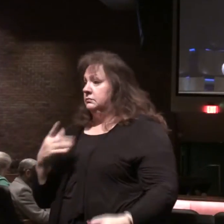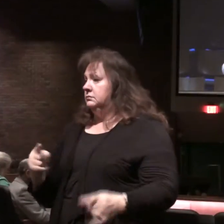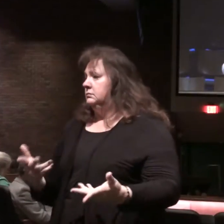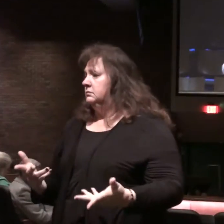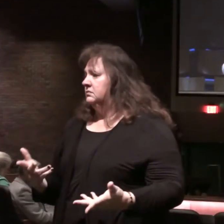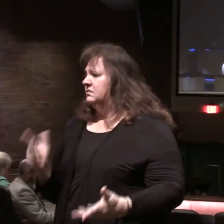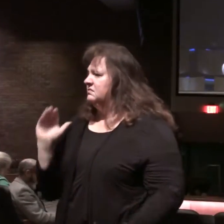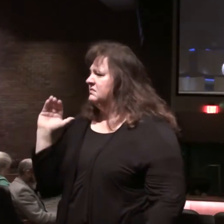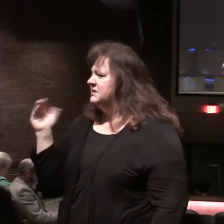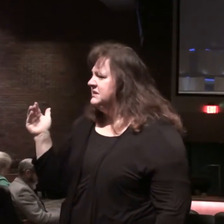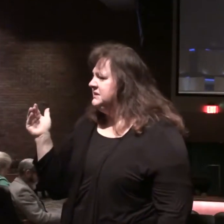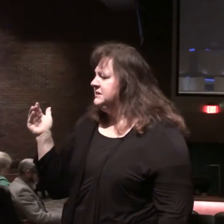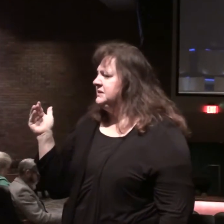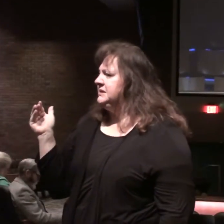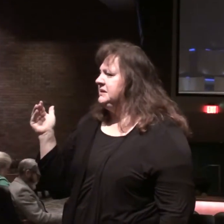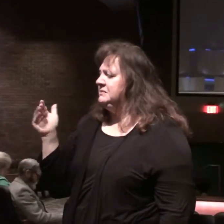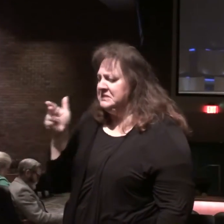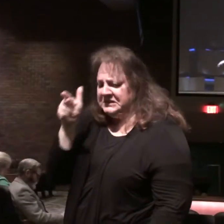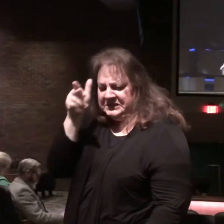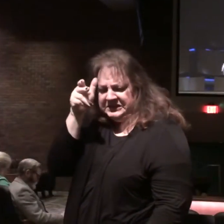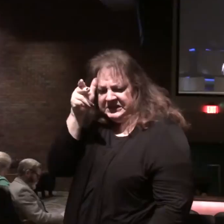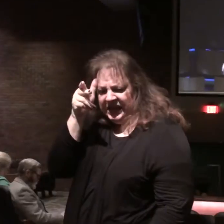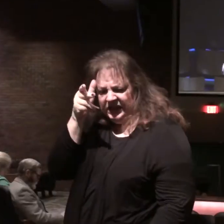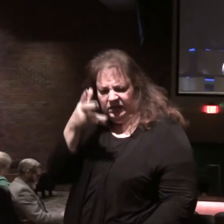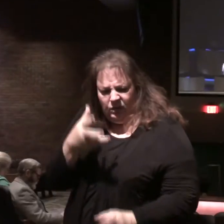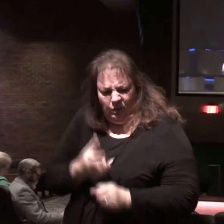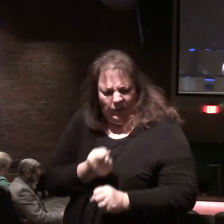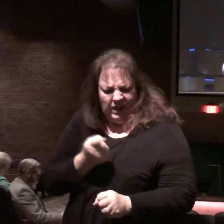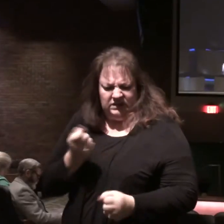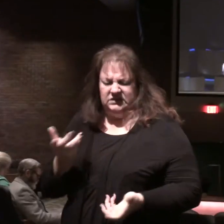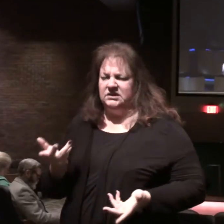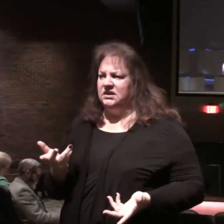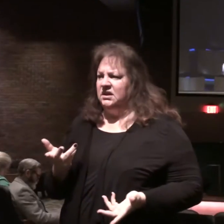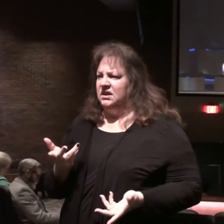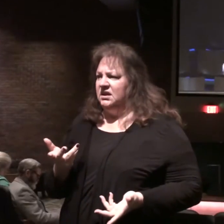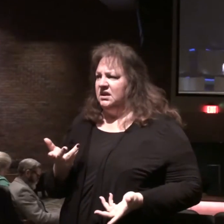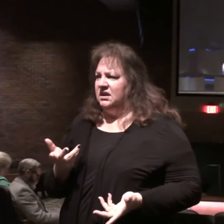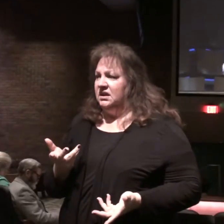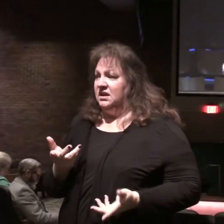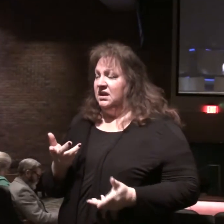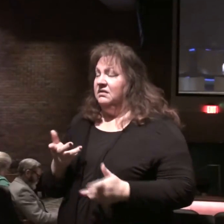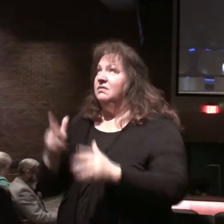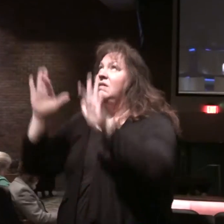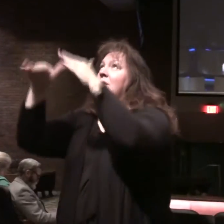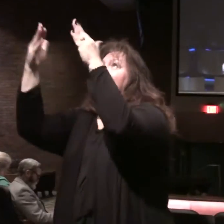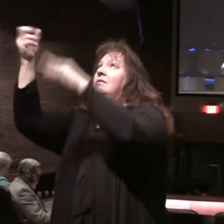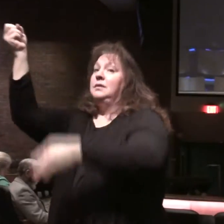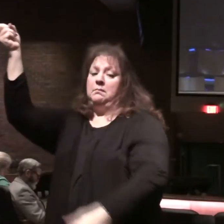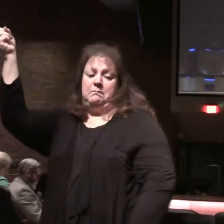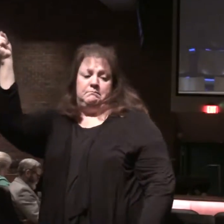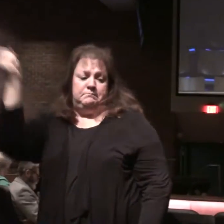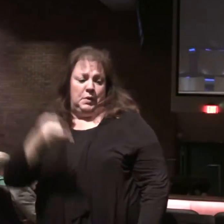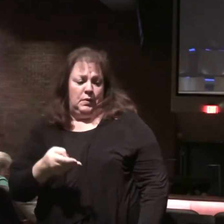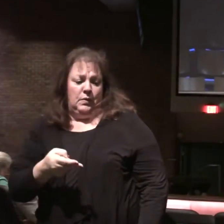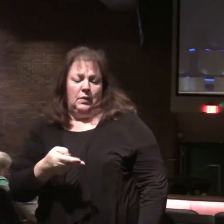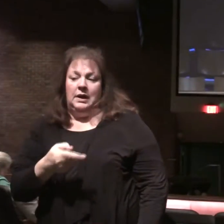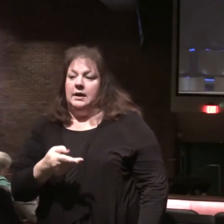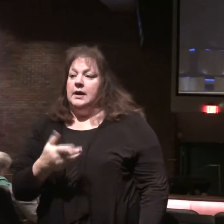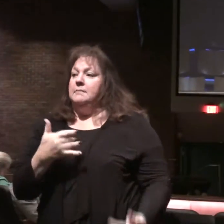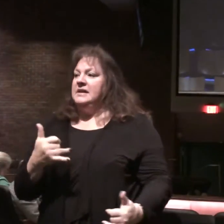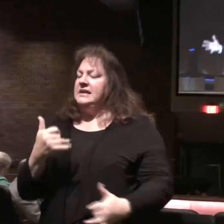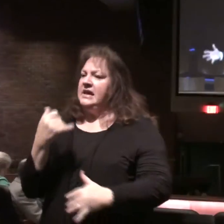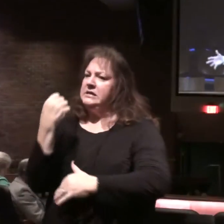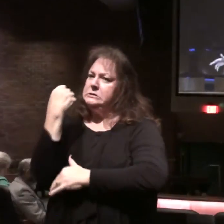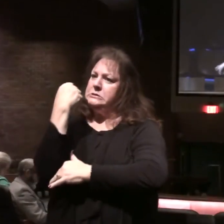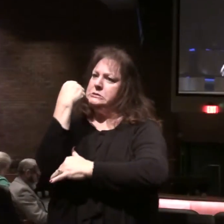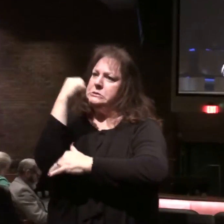Seems like the devil is winning. He's cast out of heaven in chapter 12, but he's wreaking